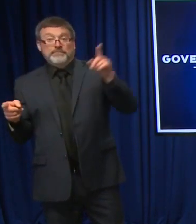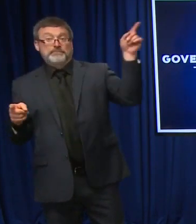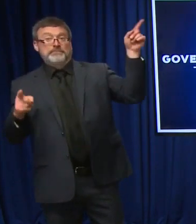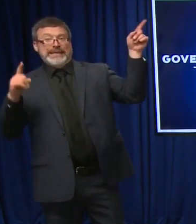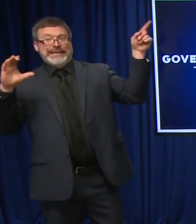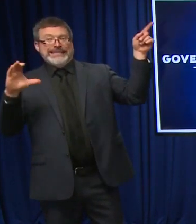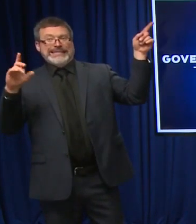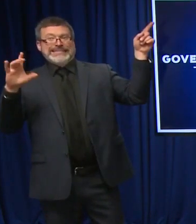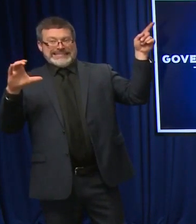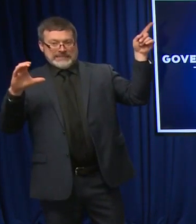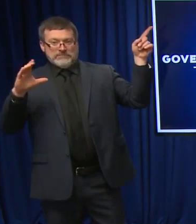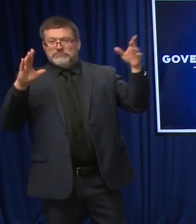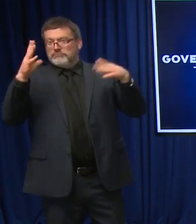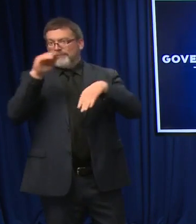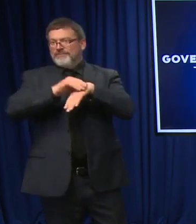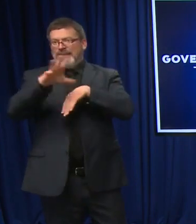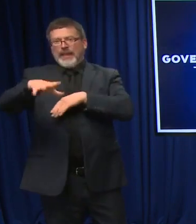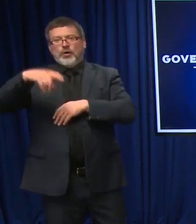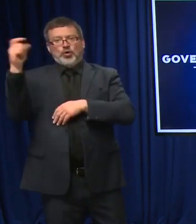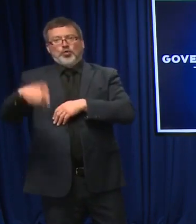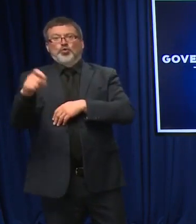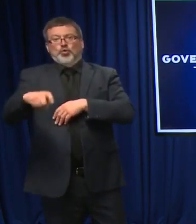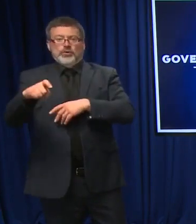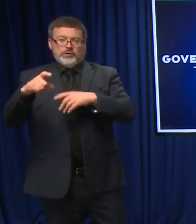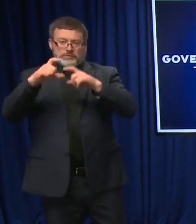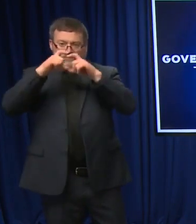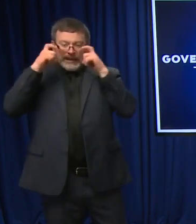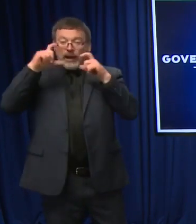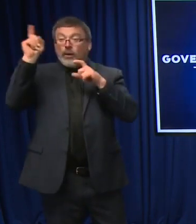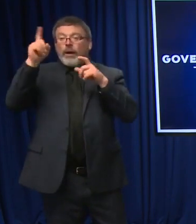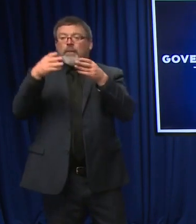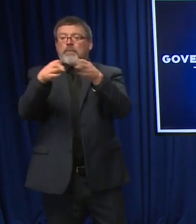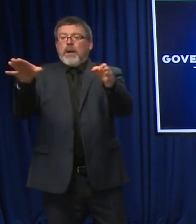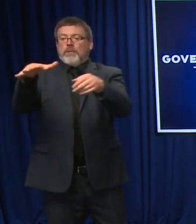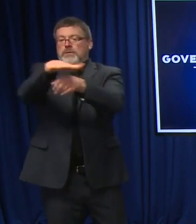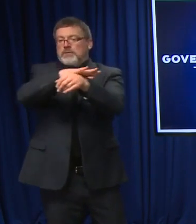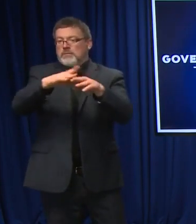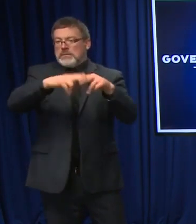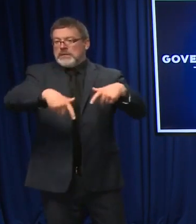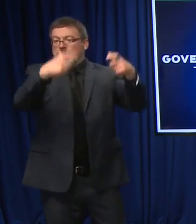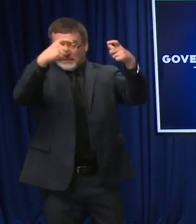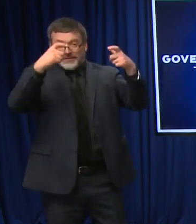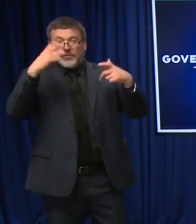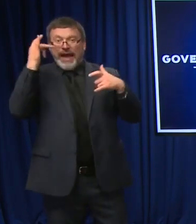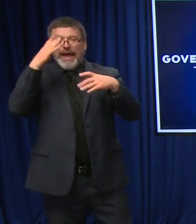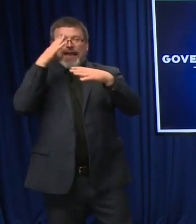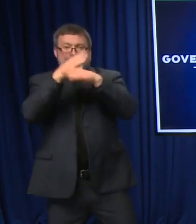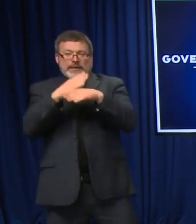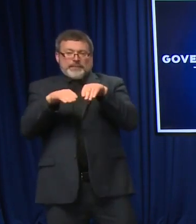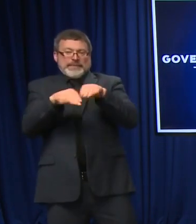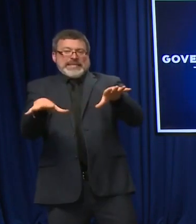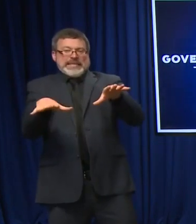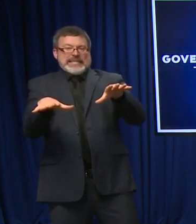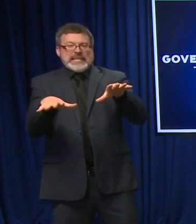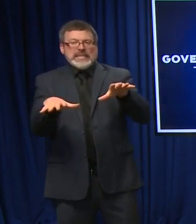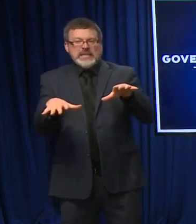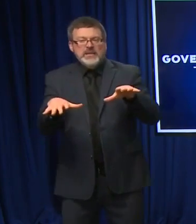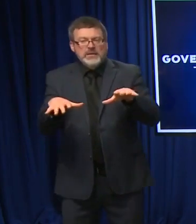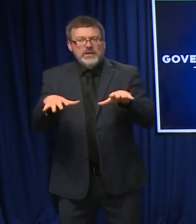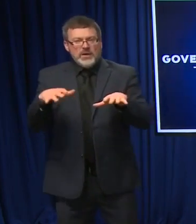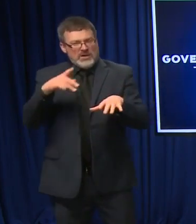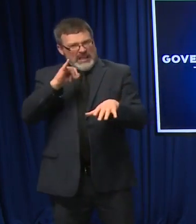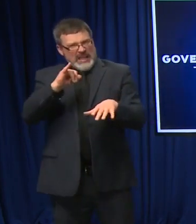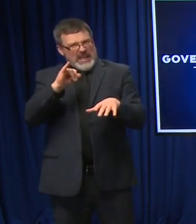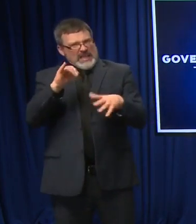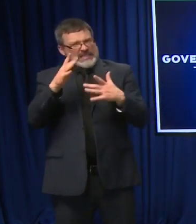masks in public buildings. If community transfer transmission is either substantial or high, which